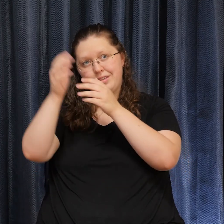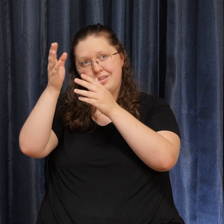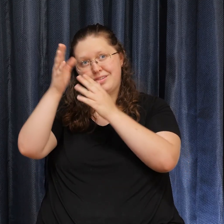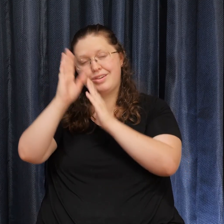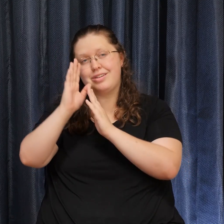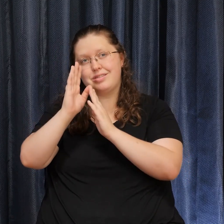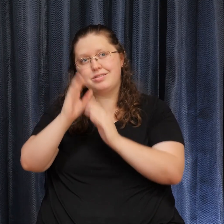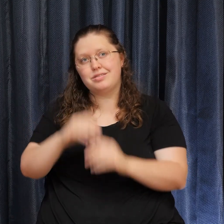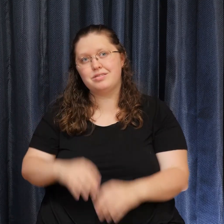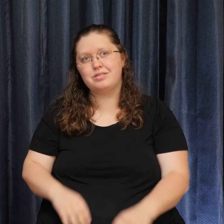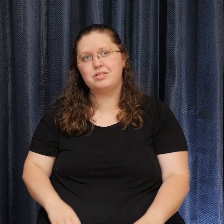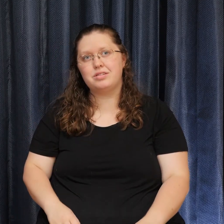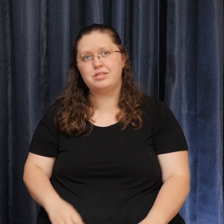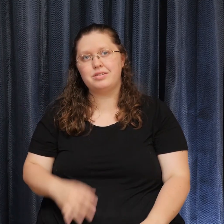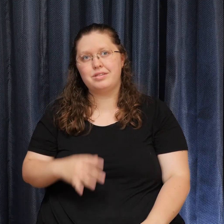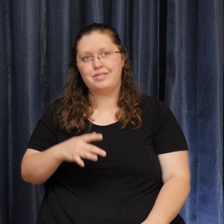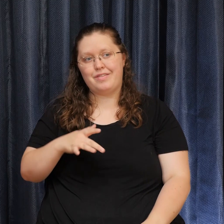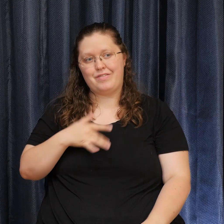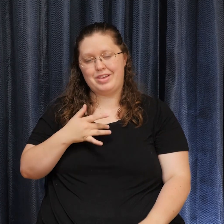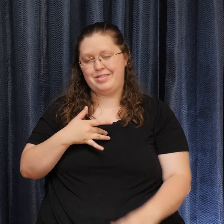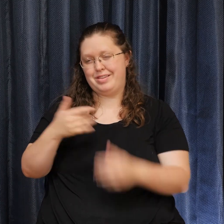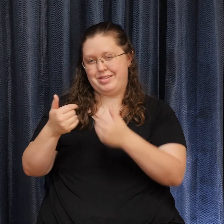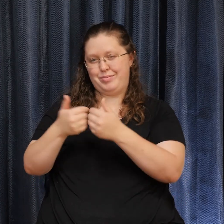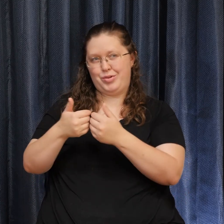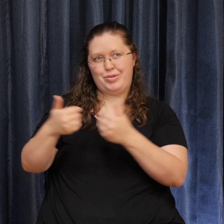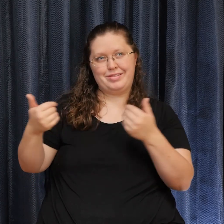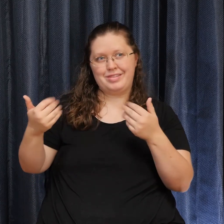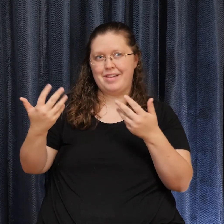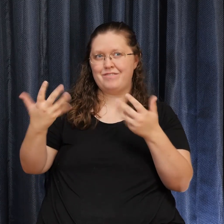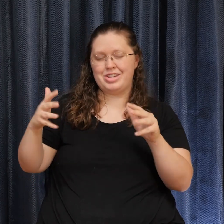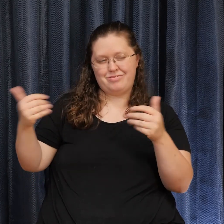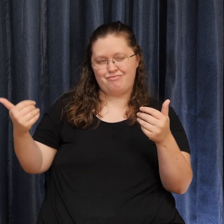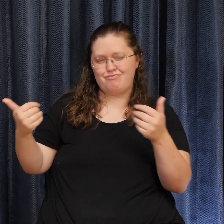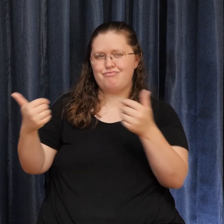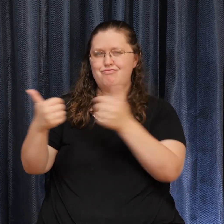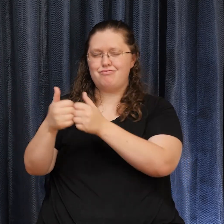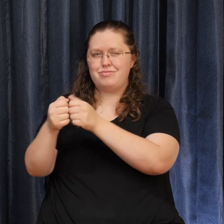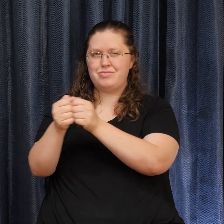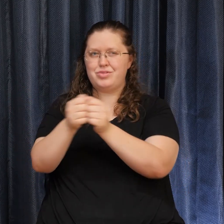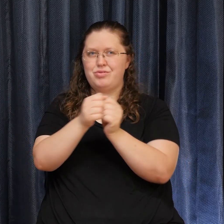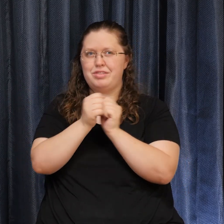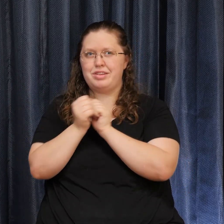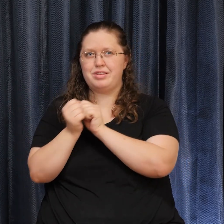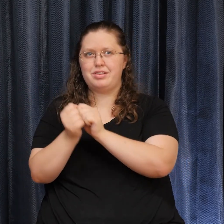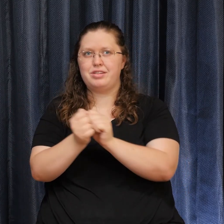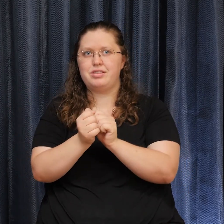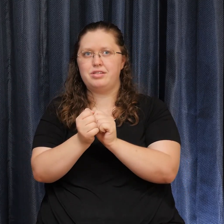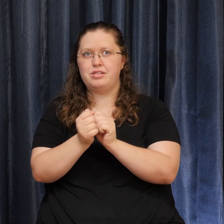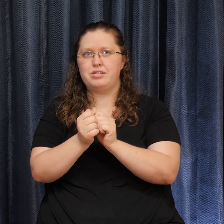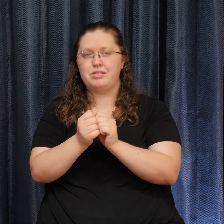sense of separation, into the heart of compassionate understanding,